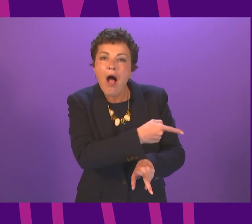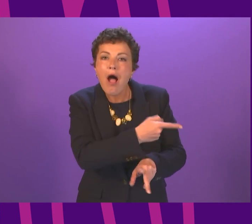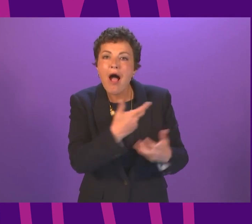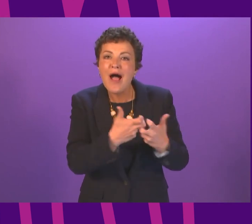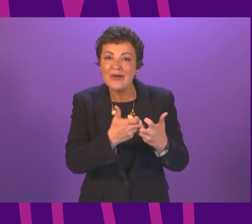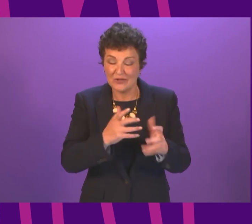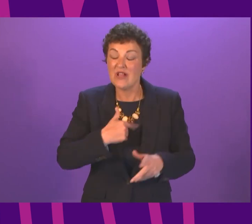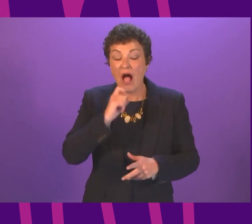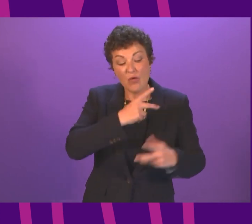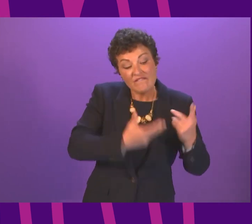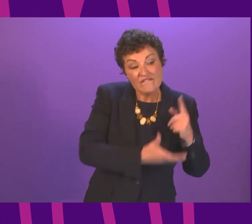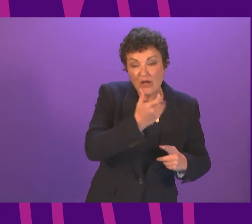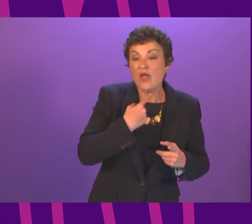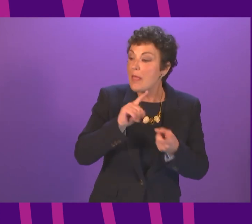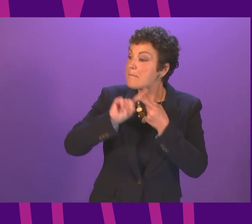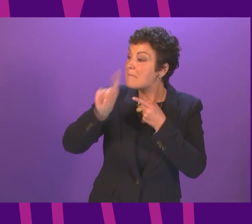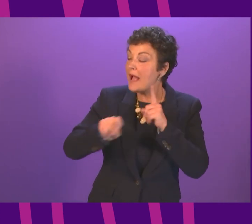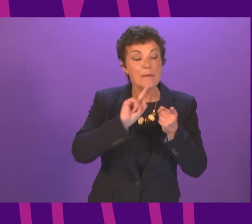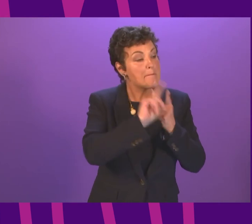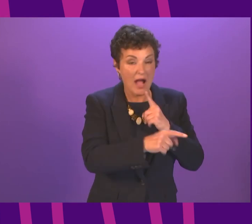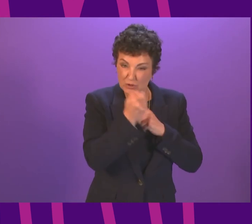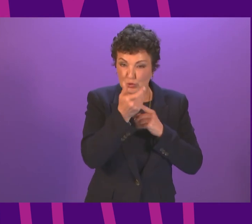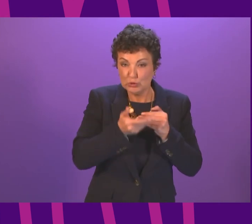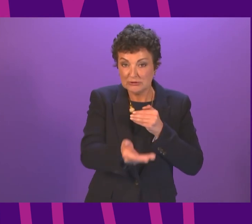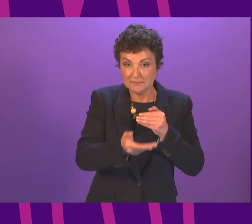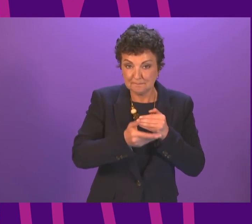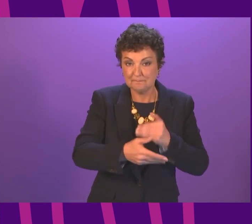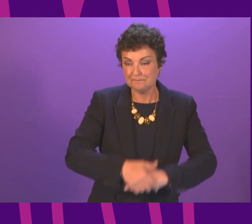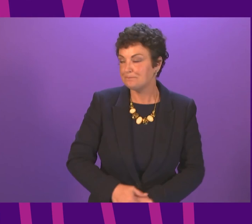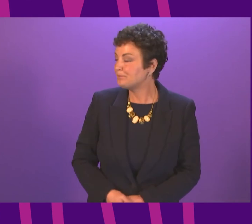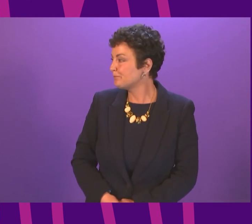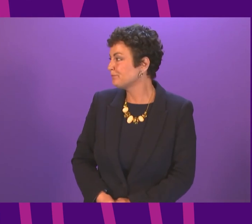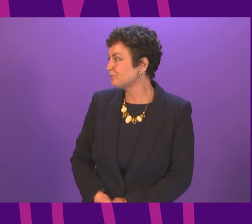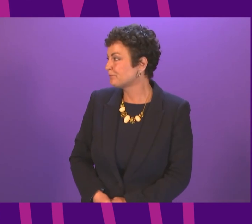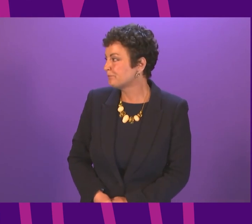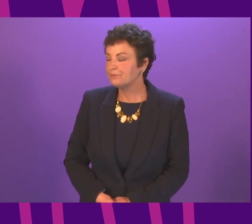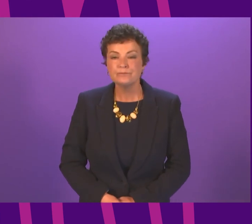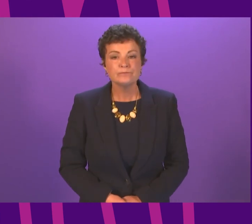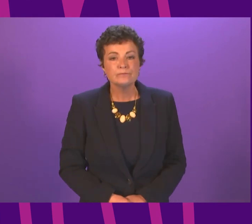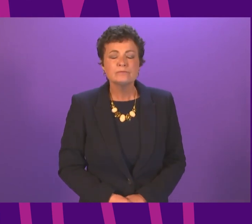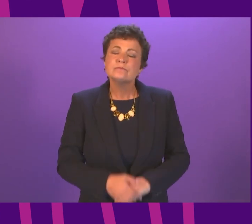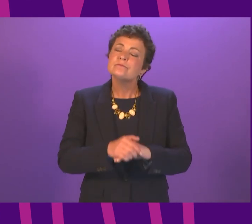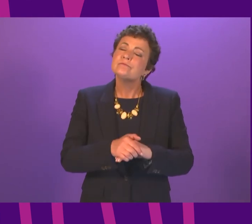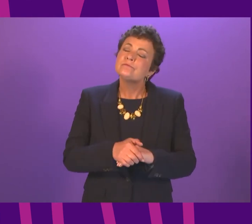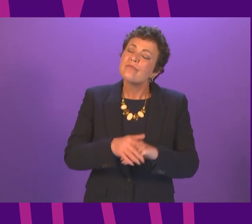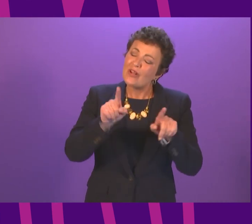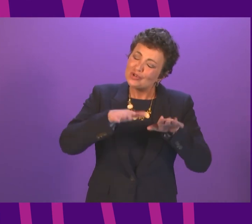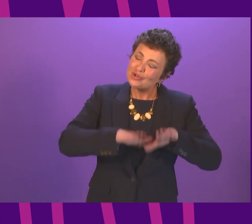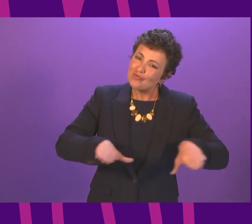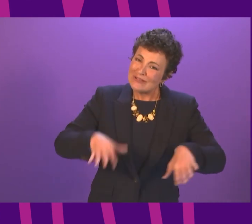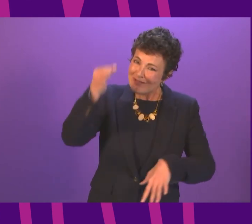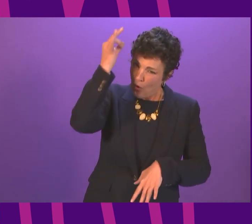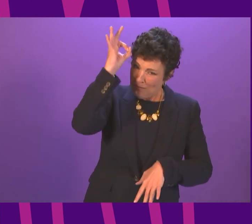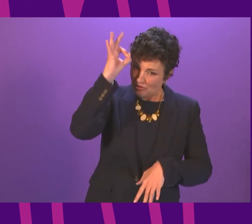come back to both members in due course. Rona Mackay to be followed by Myrtle Fraser. Thank you, President Officer. The Children's Commissioner said the UK